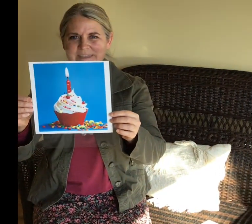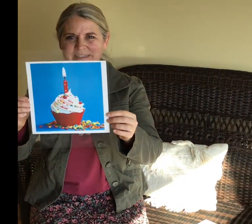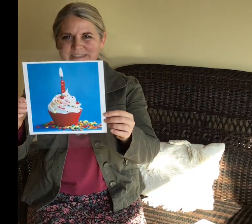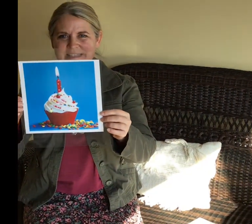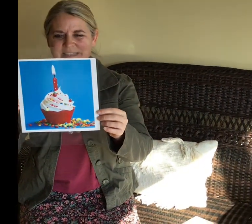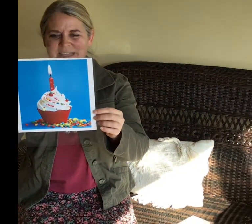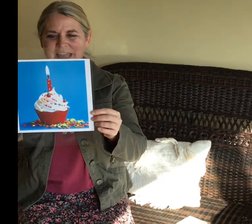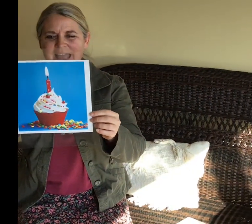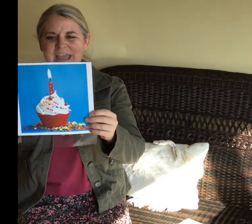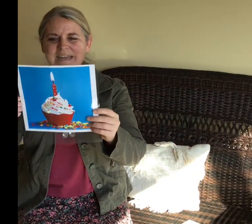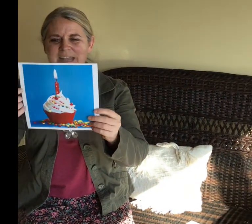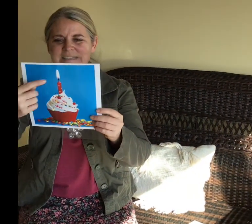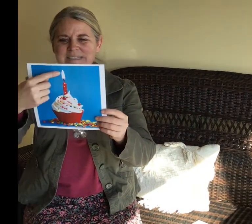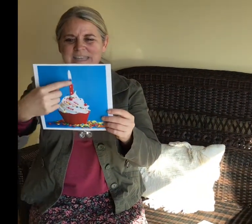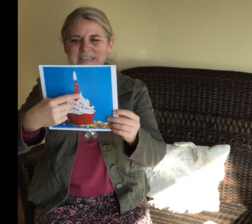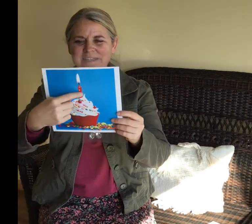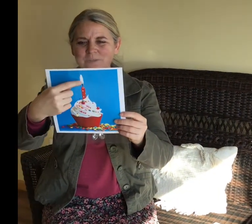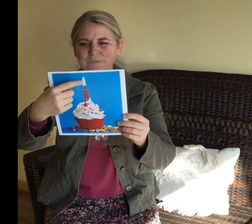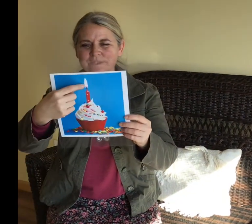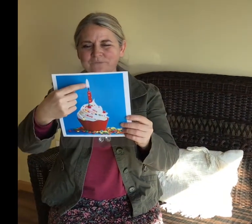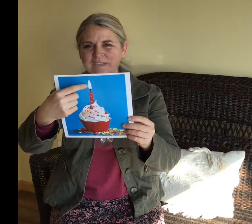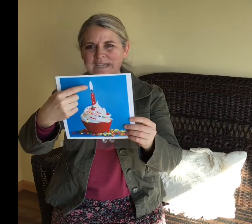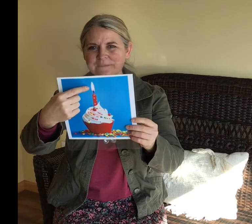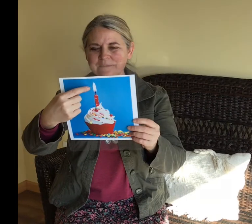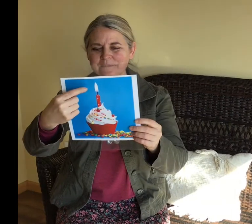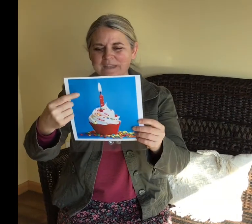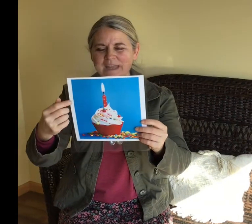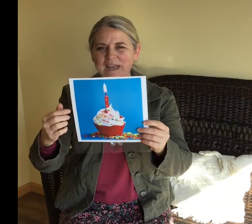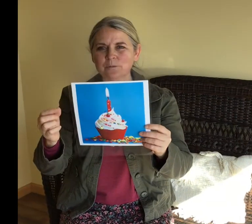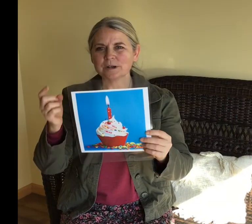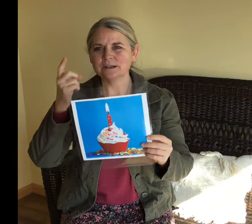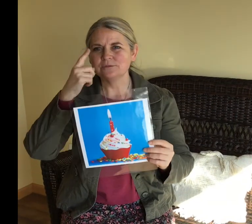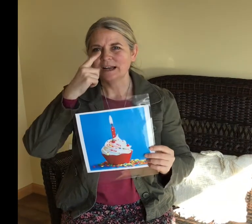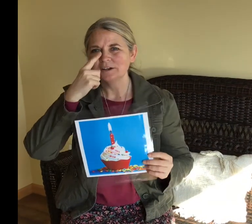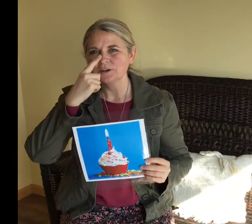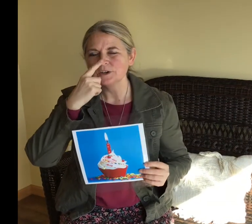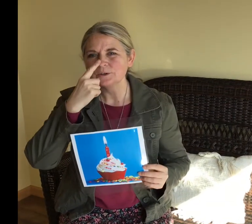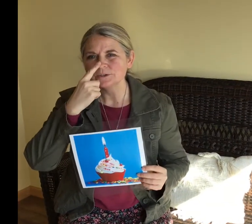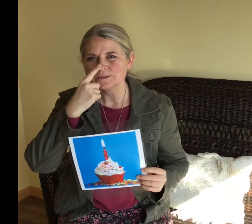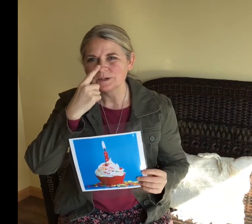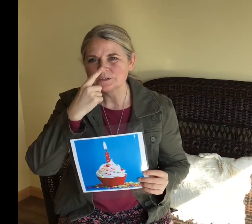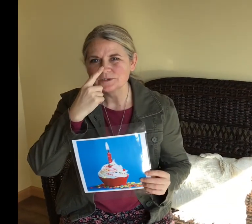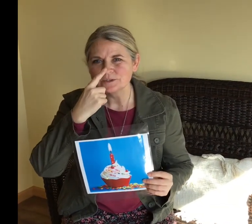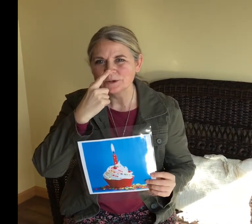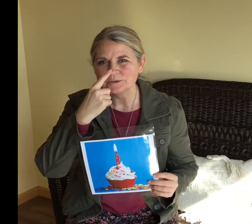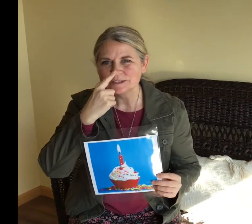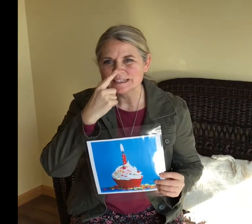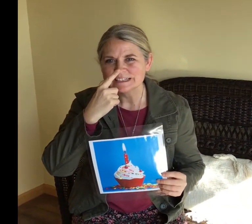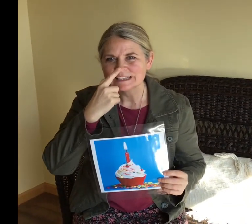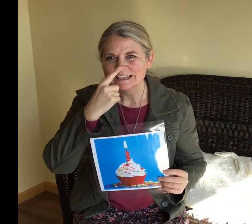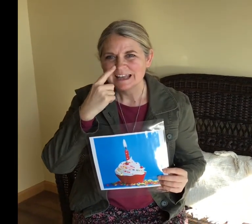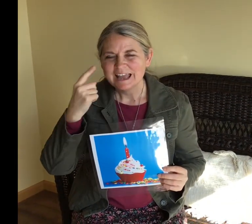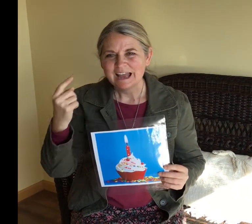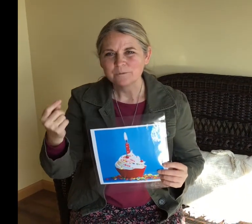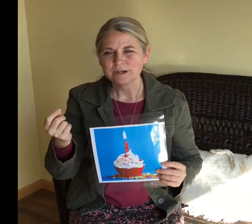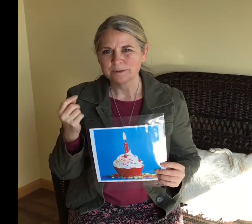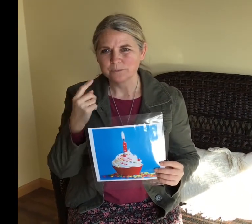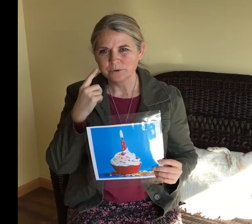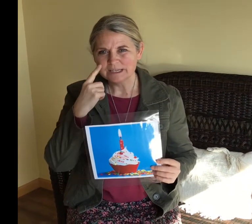this, and it has a candle with a flame, and we're going to find our nose. Where's your nose? And we're going to breathe